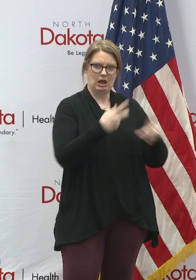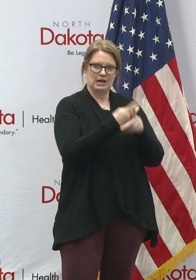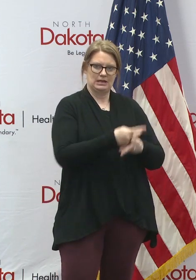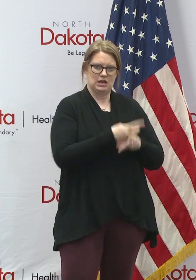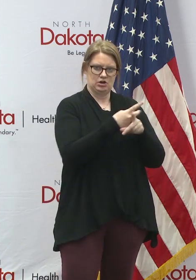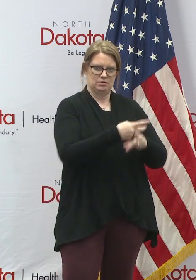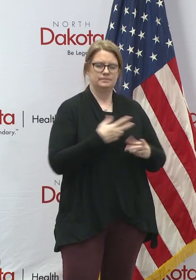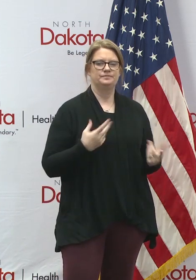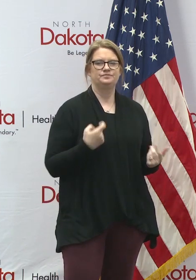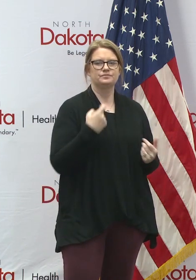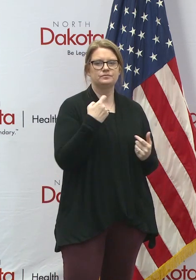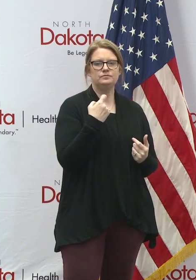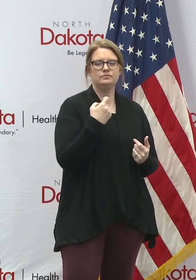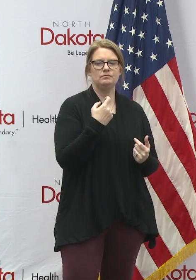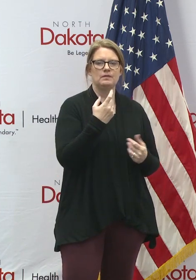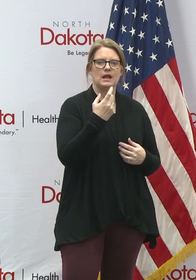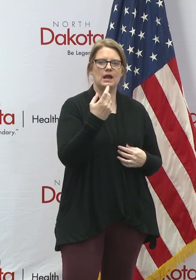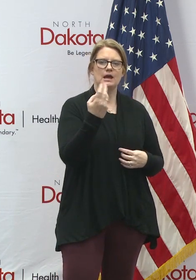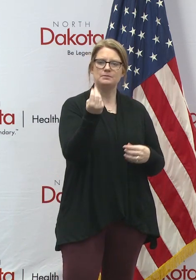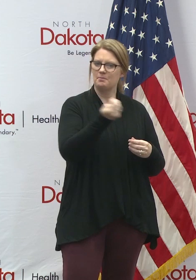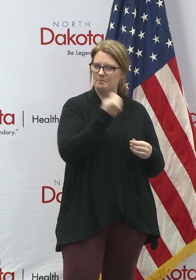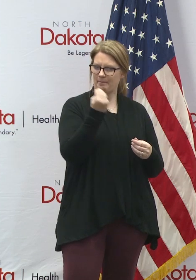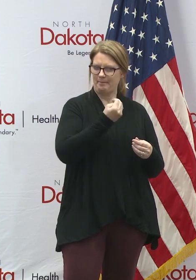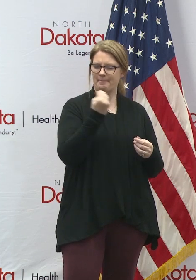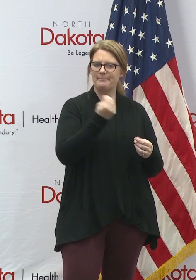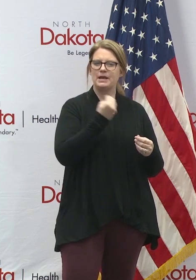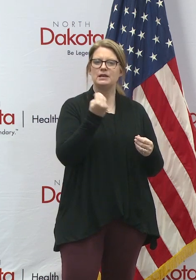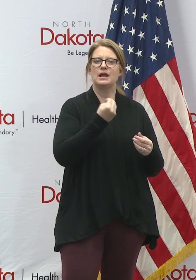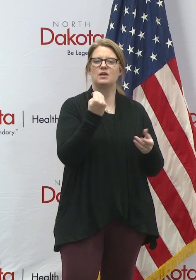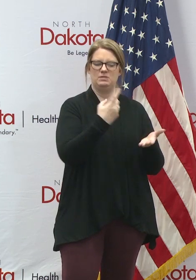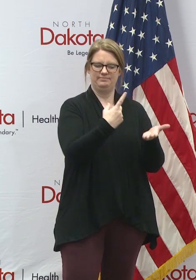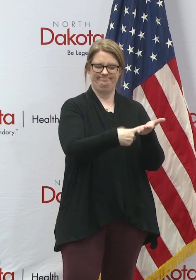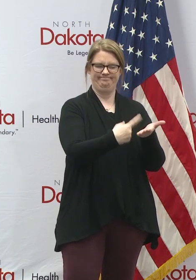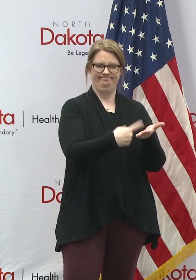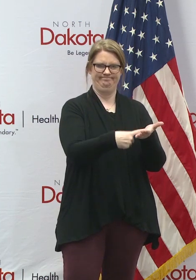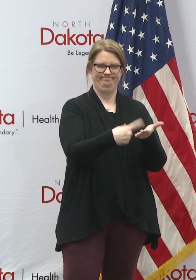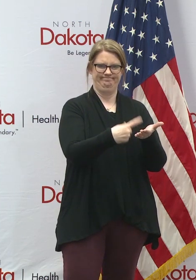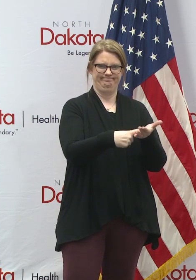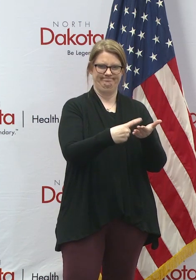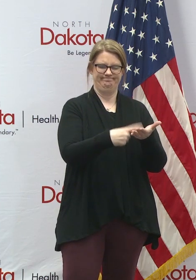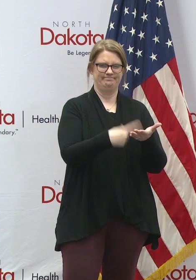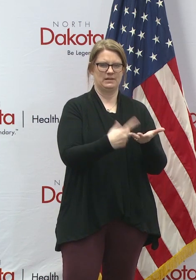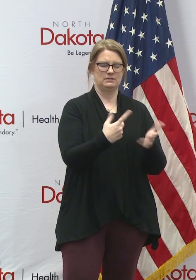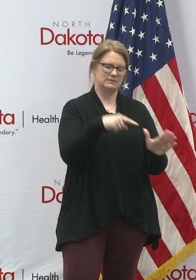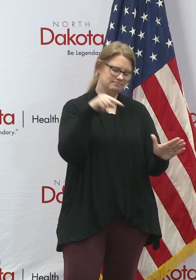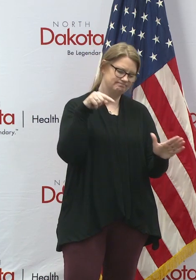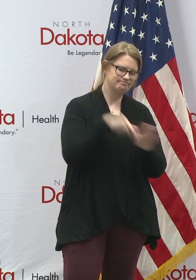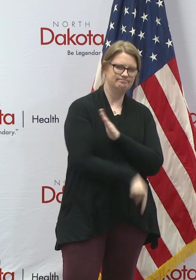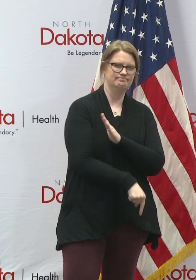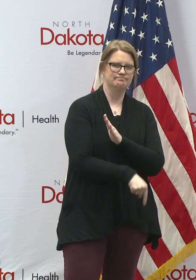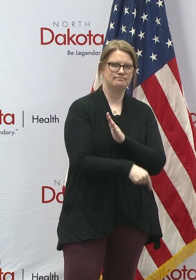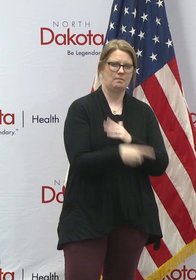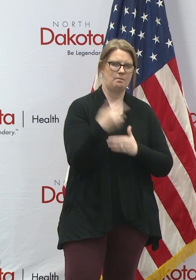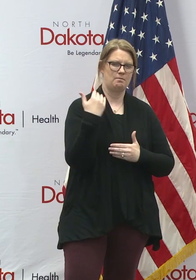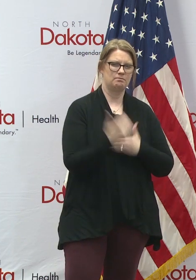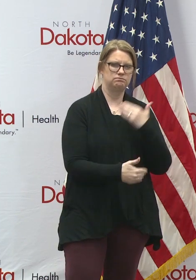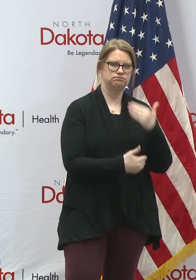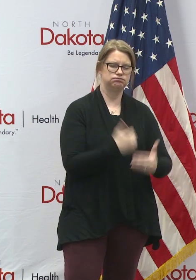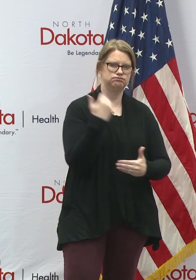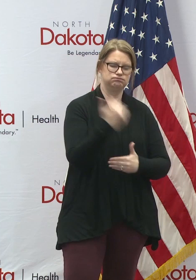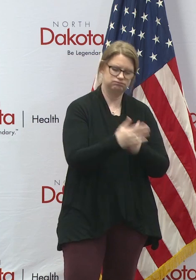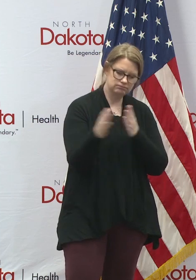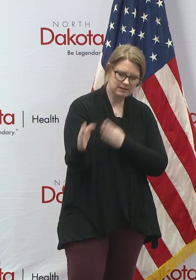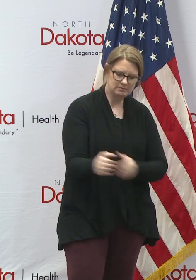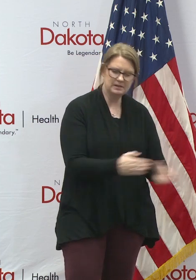we've been engaged in a very thorough emergency planning process as a way to develop